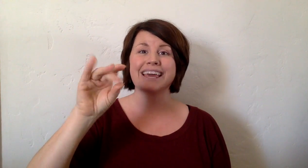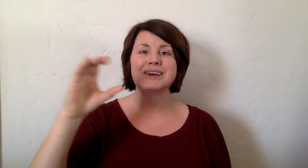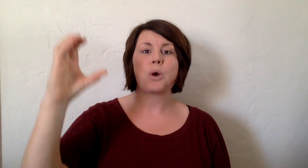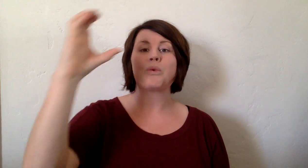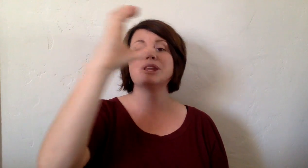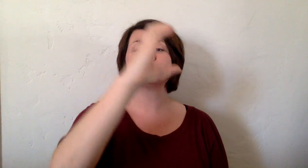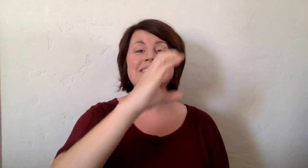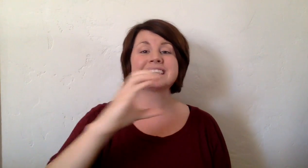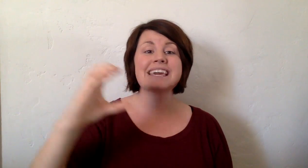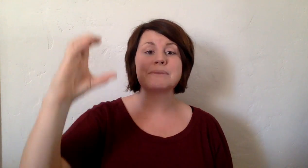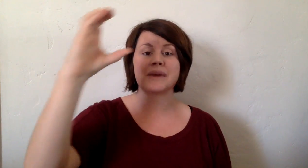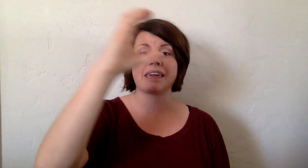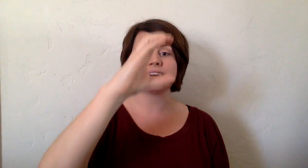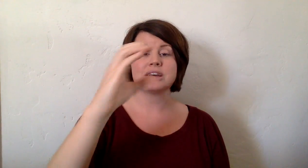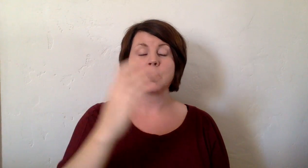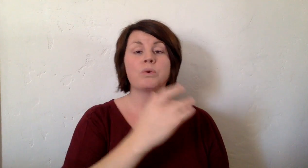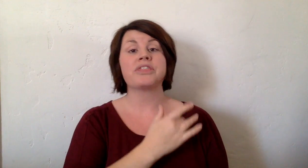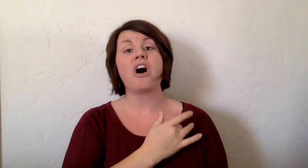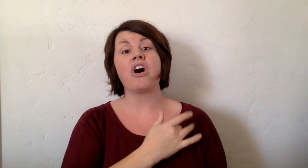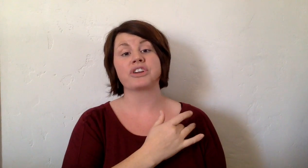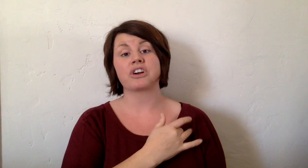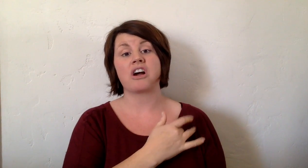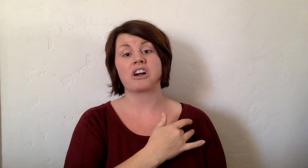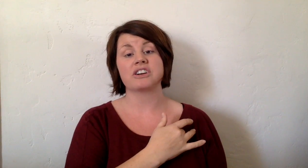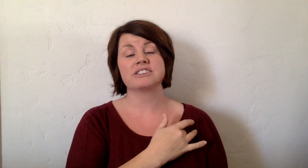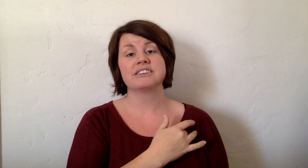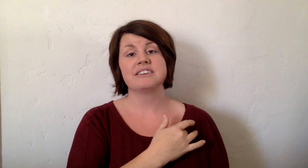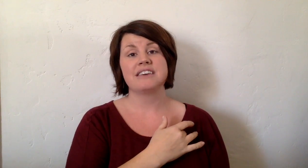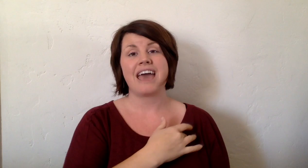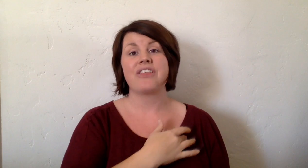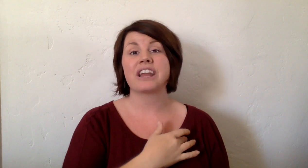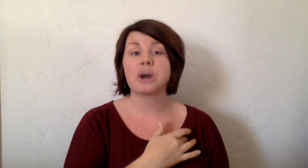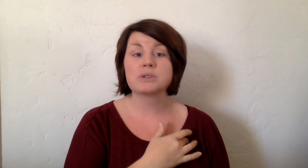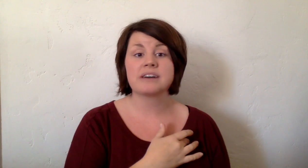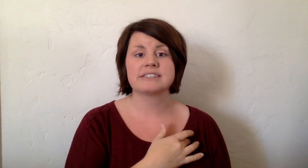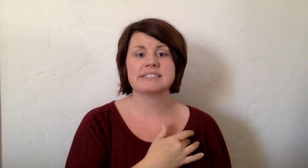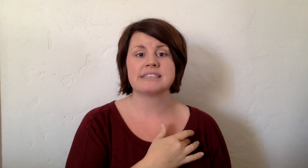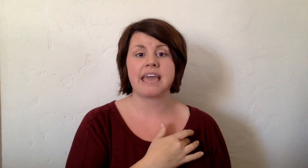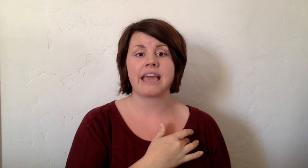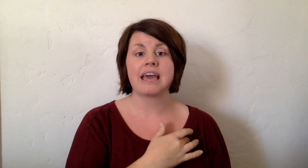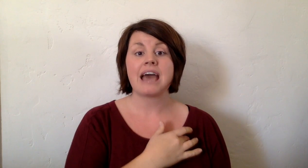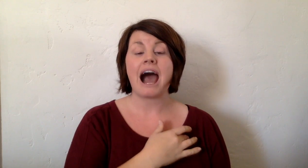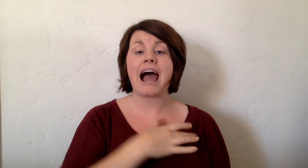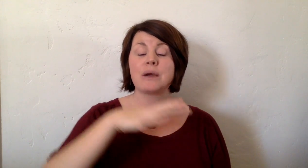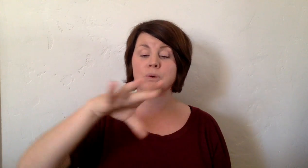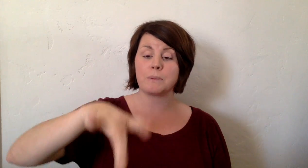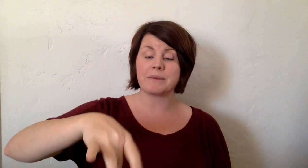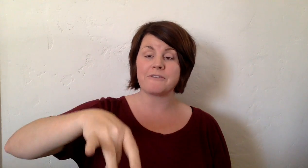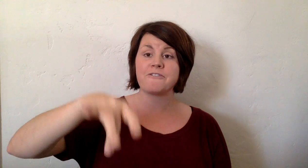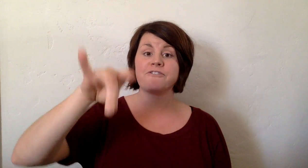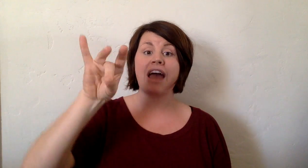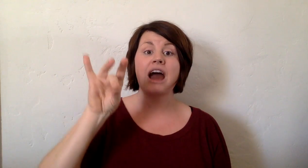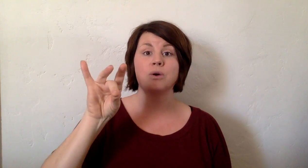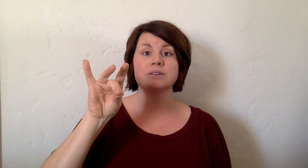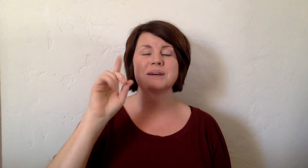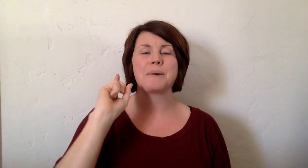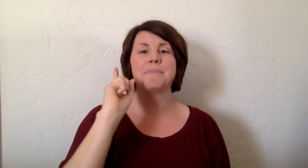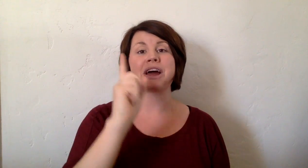when you seek me with all your heart. And then it goes on to say, I will be found by